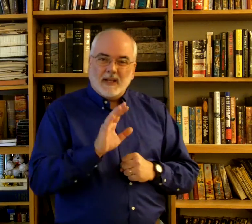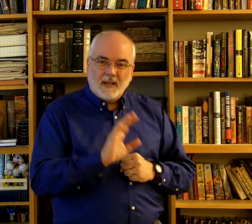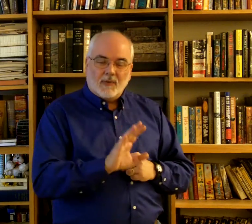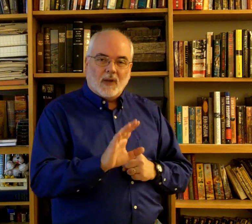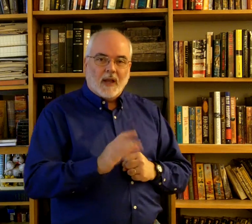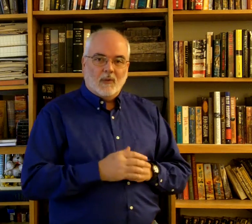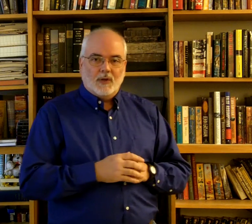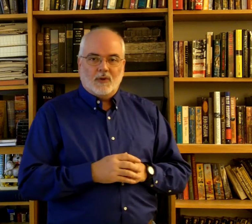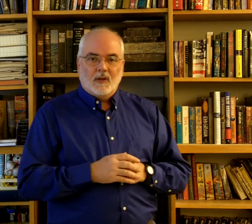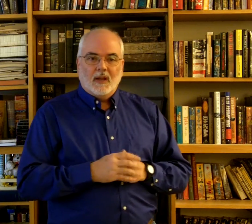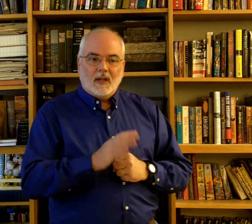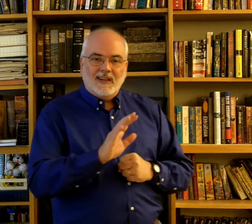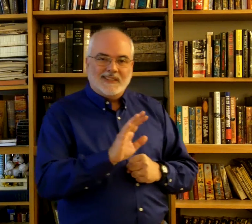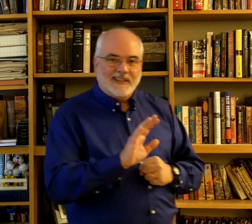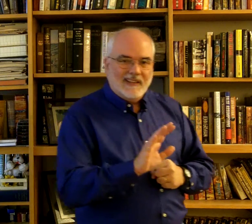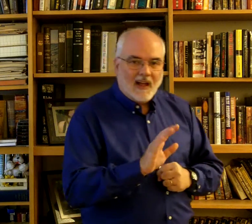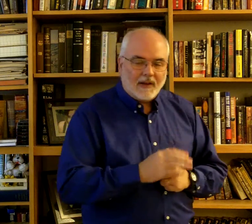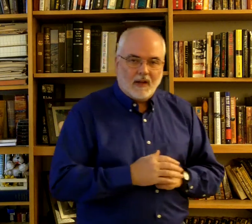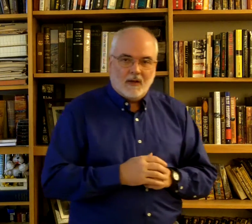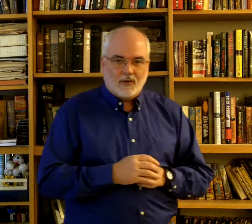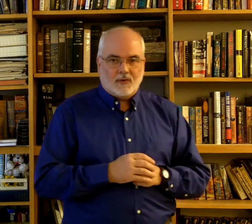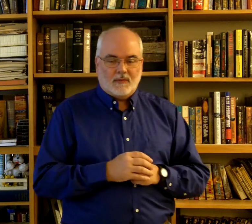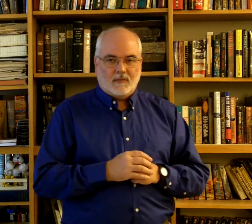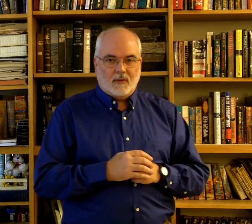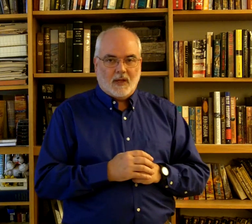different language. It is not English, okay?